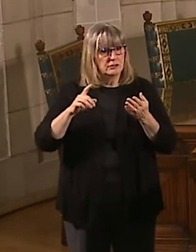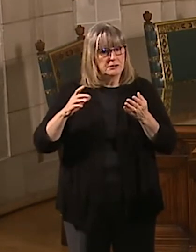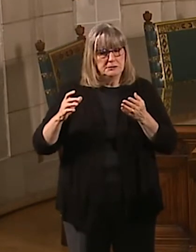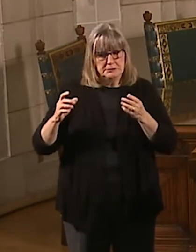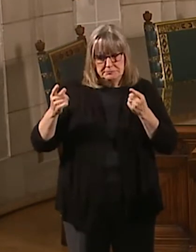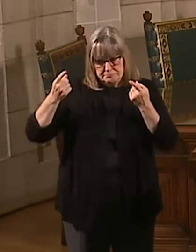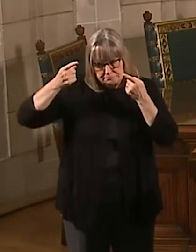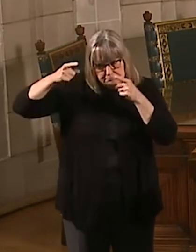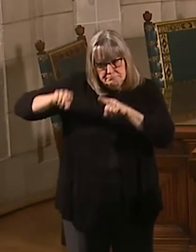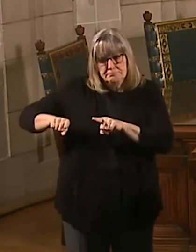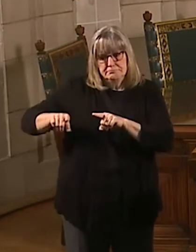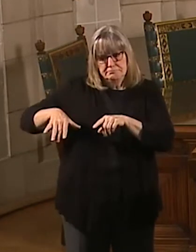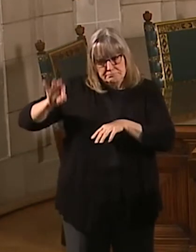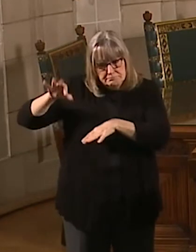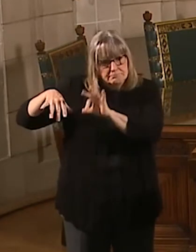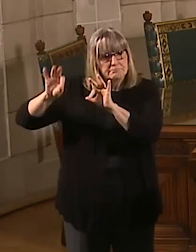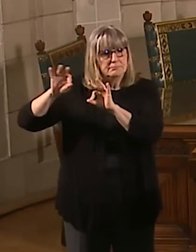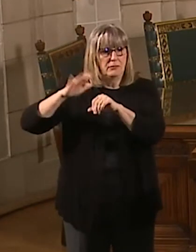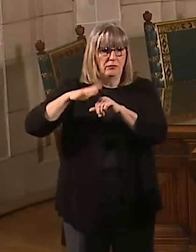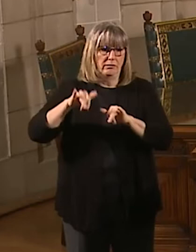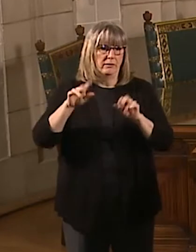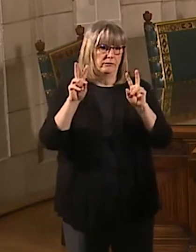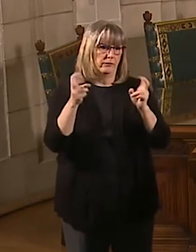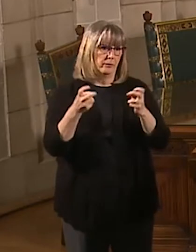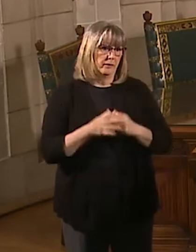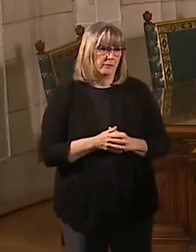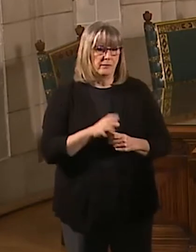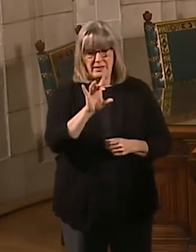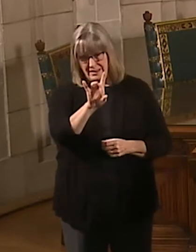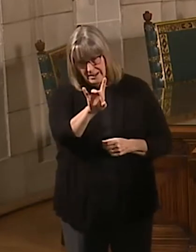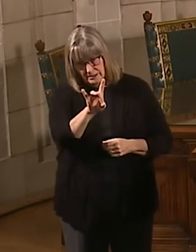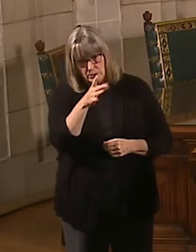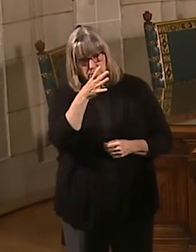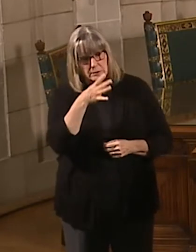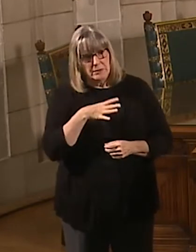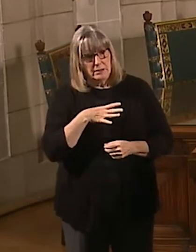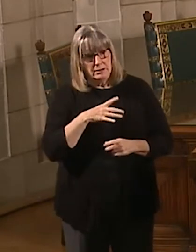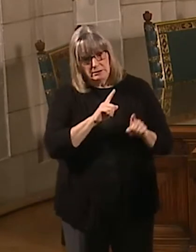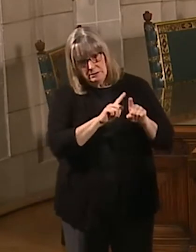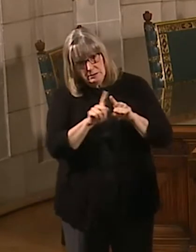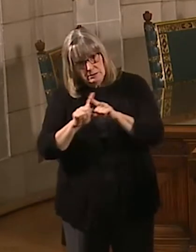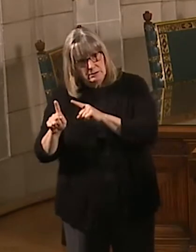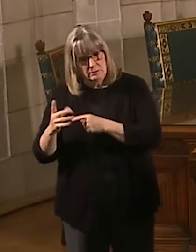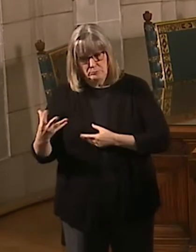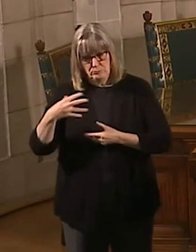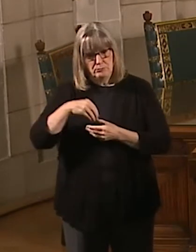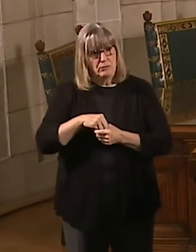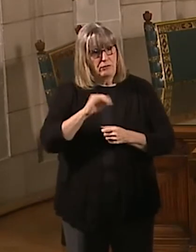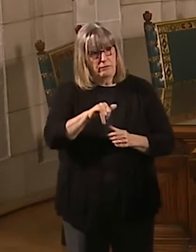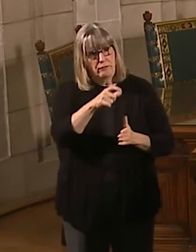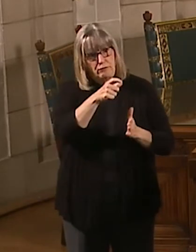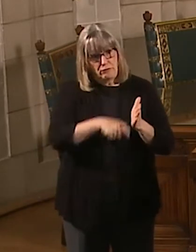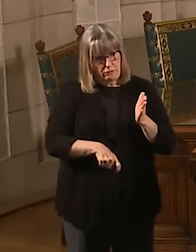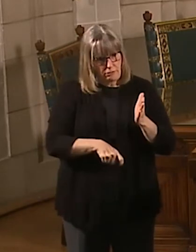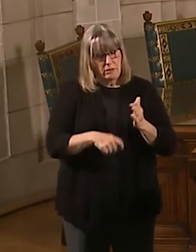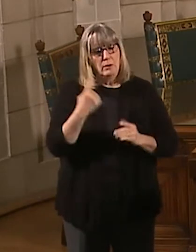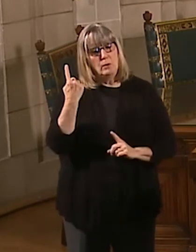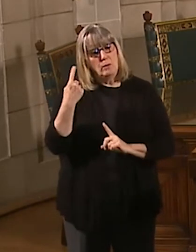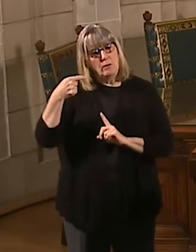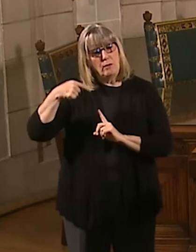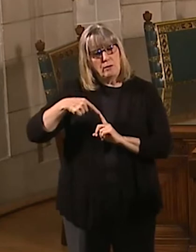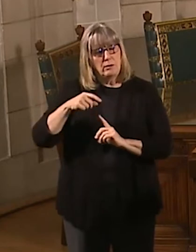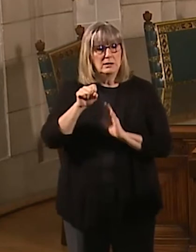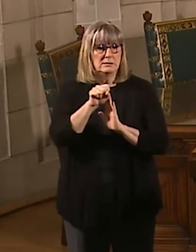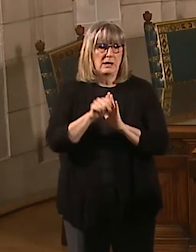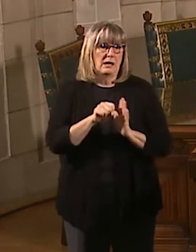seen on this topic. And you've got eight women who are part of this article and one of whom are